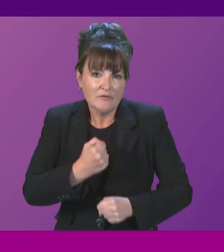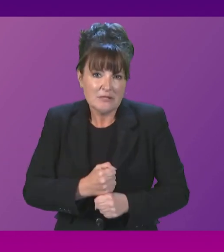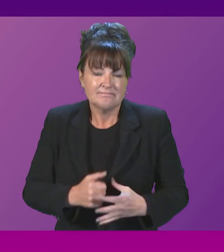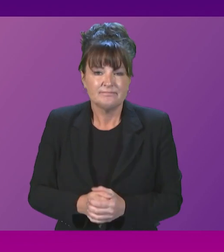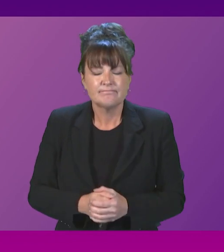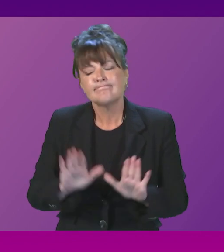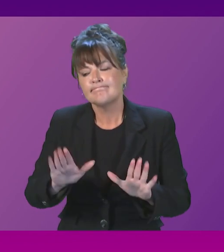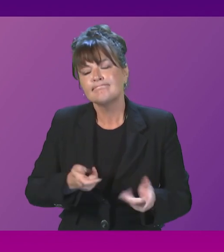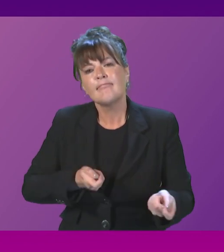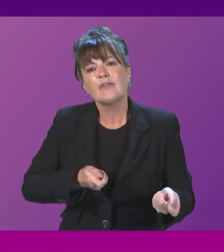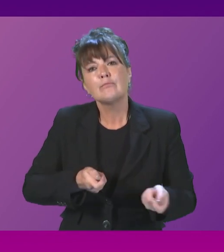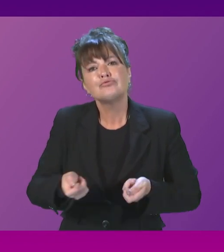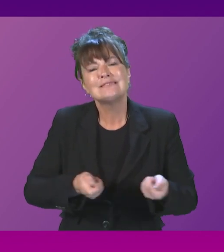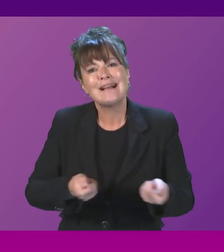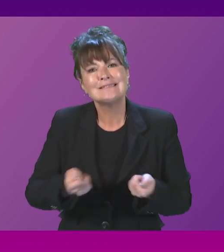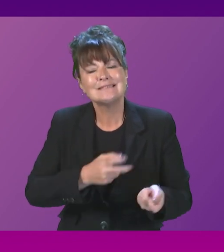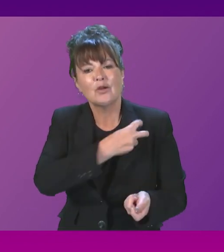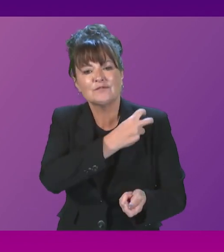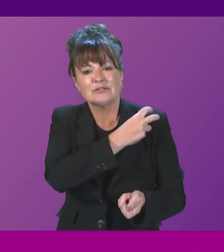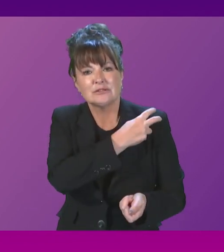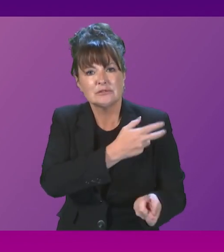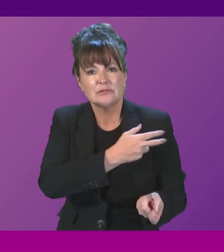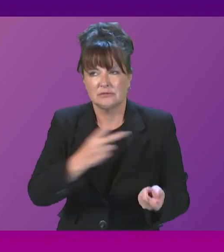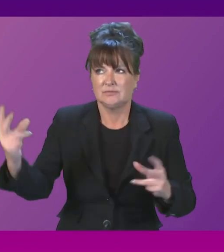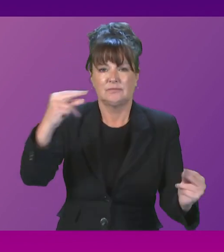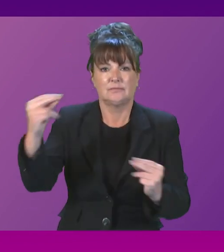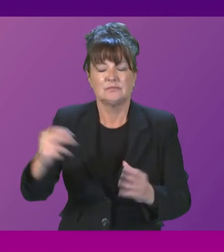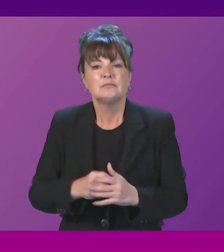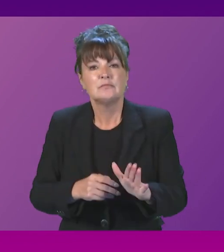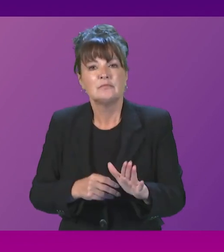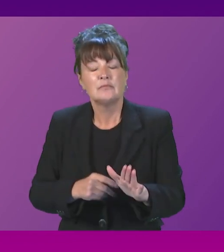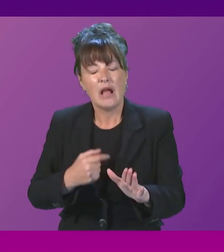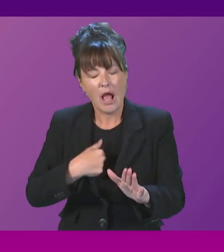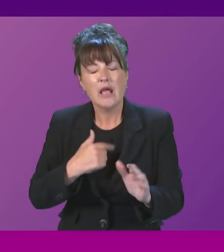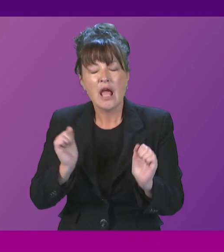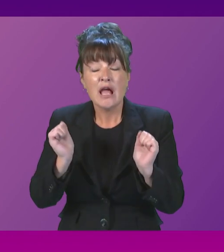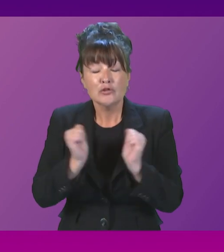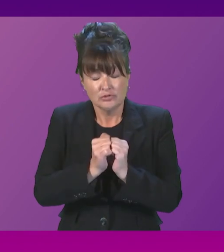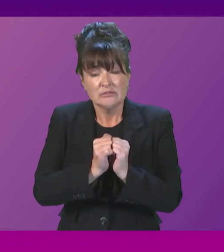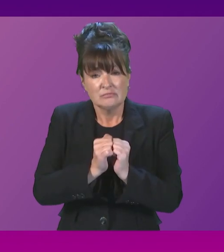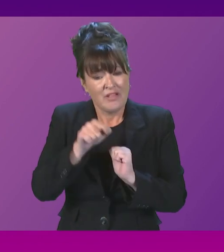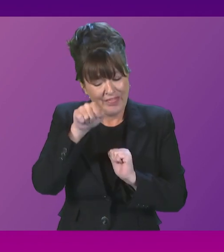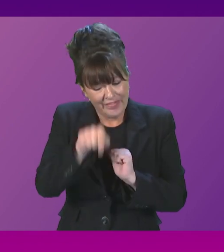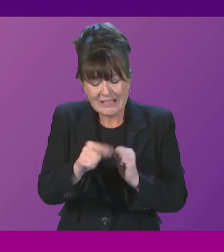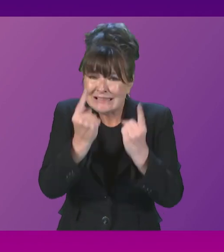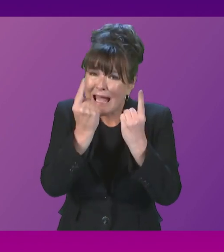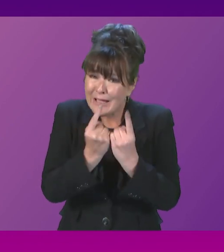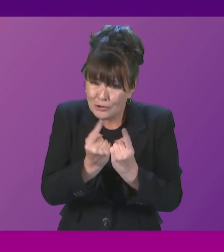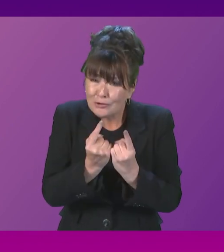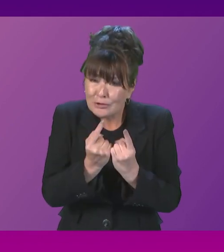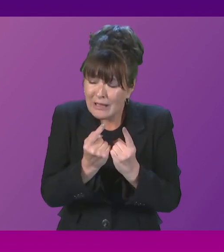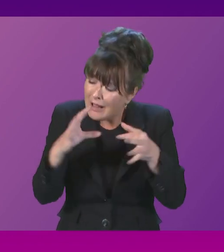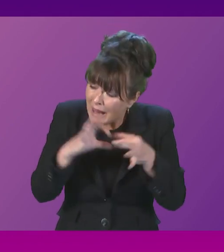Presenting officer, I agree wholeheartedly that this issue matters. It really